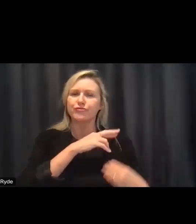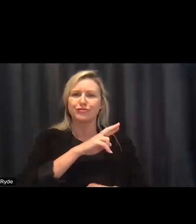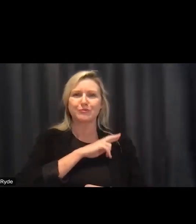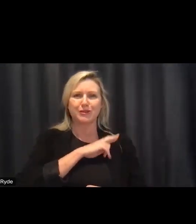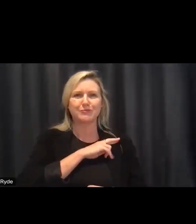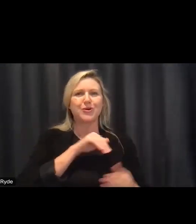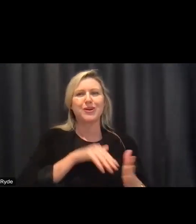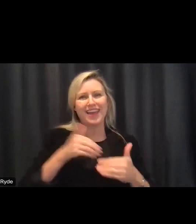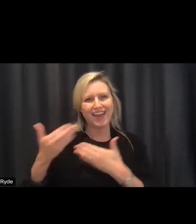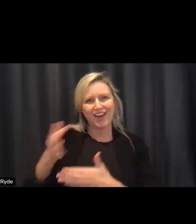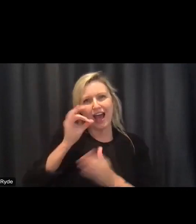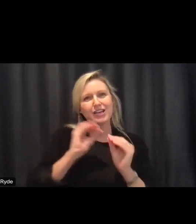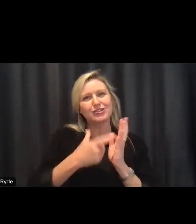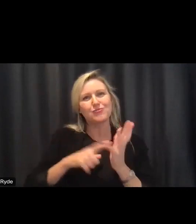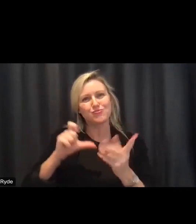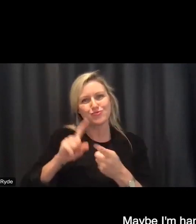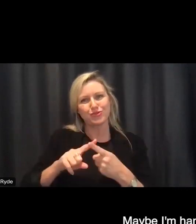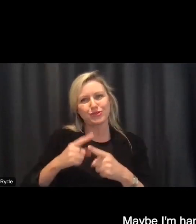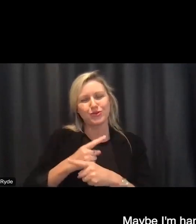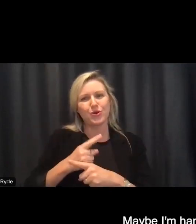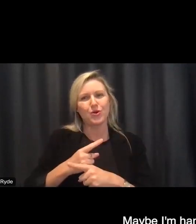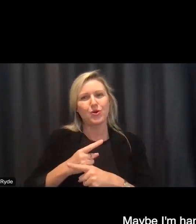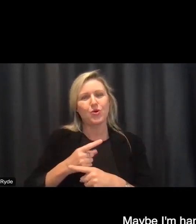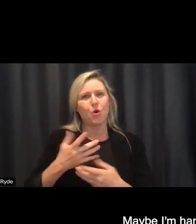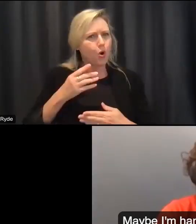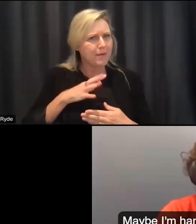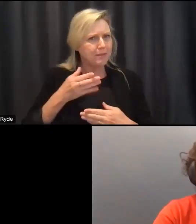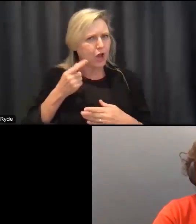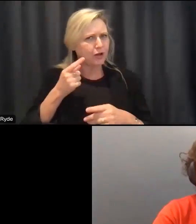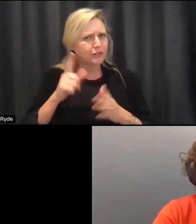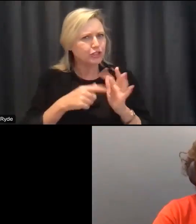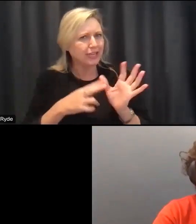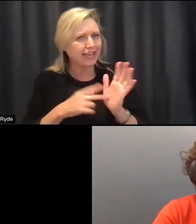hand over to you bruce or maybe i'm handing back to jean i'm not sure yeah